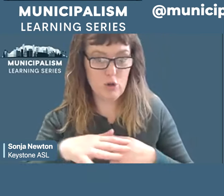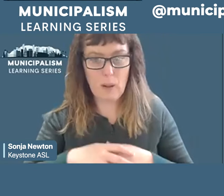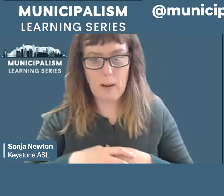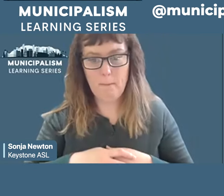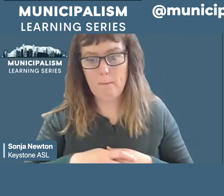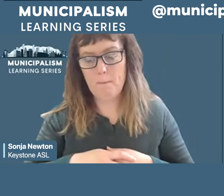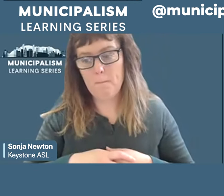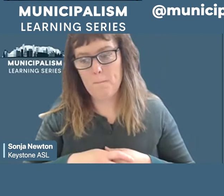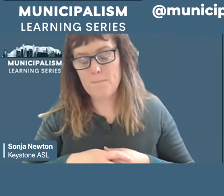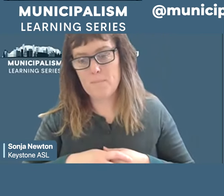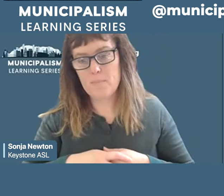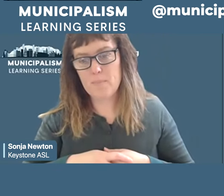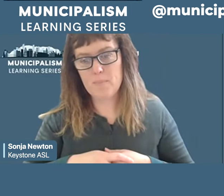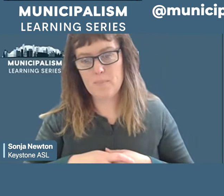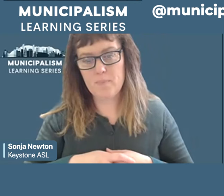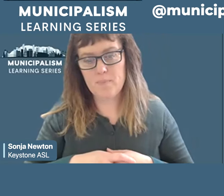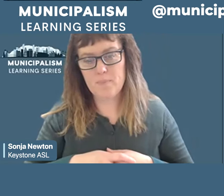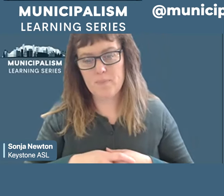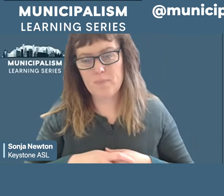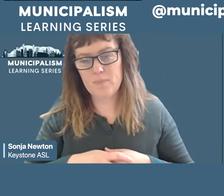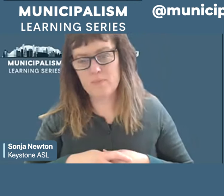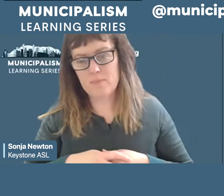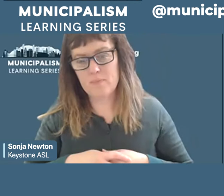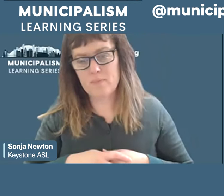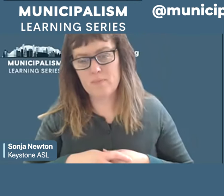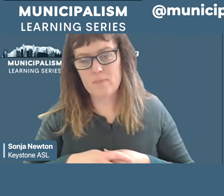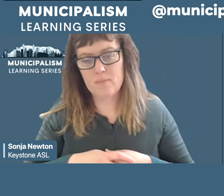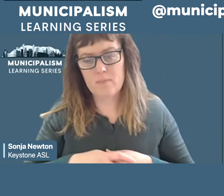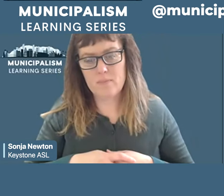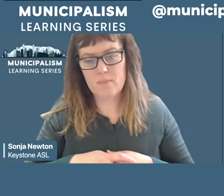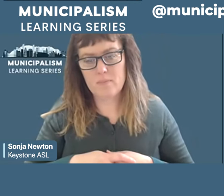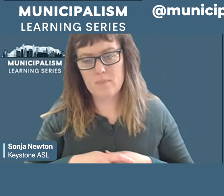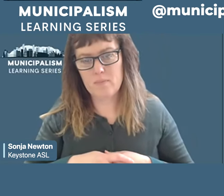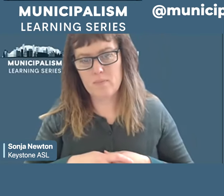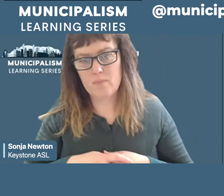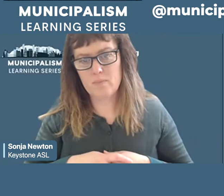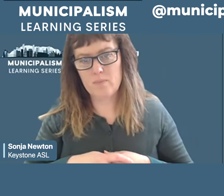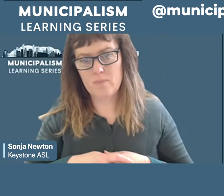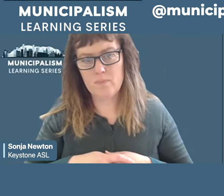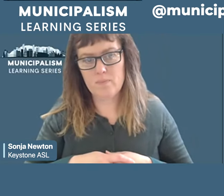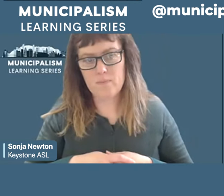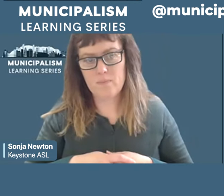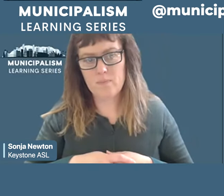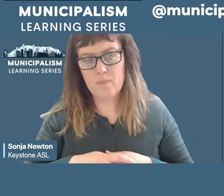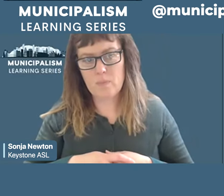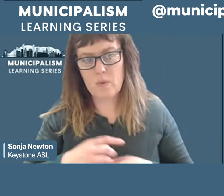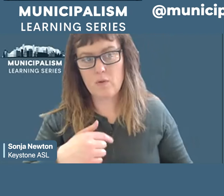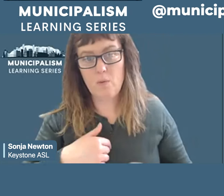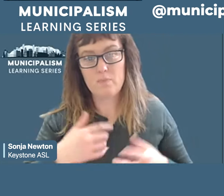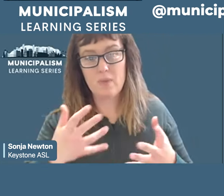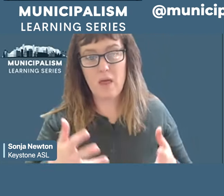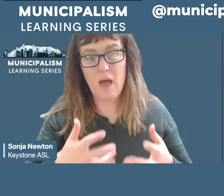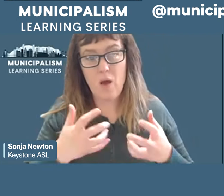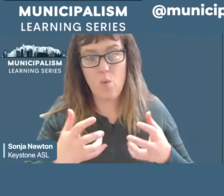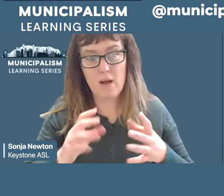so I think like what I wanted to say it's also that as I said before